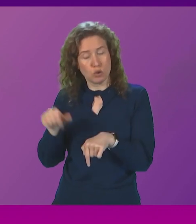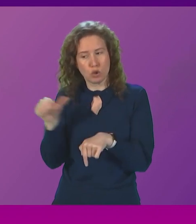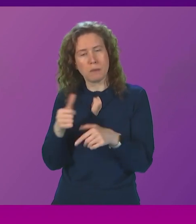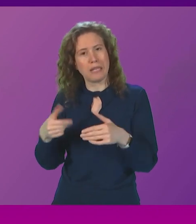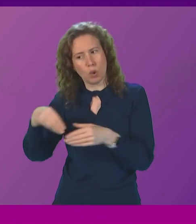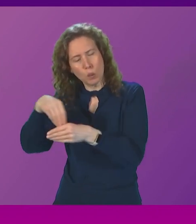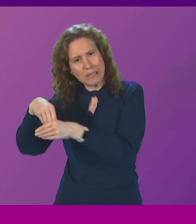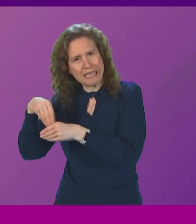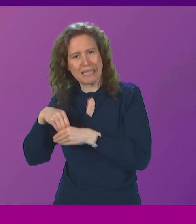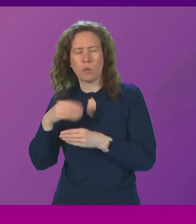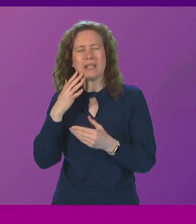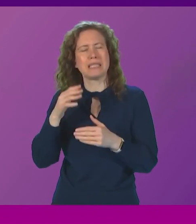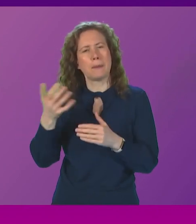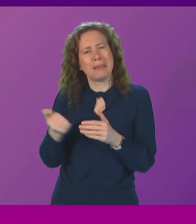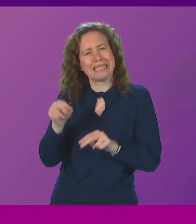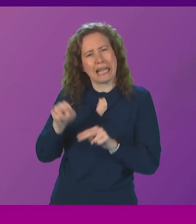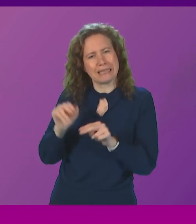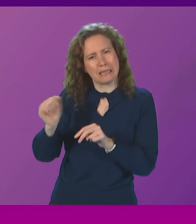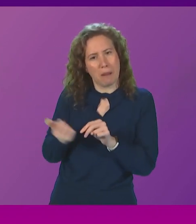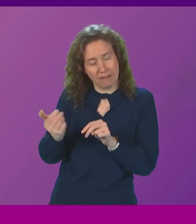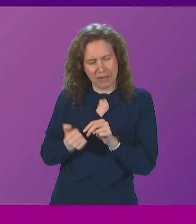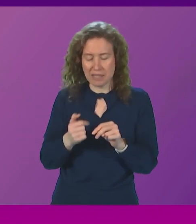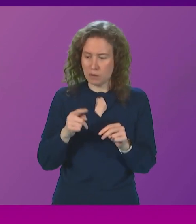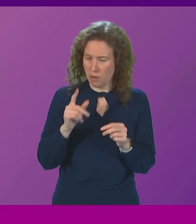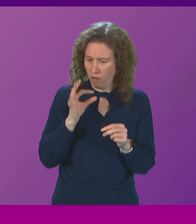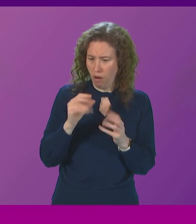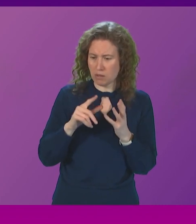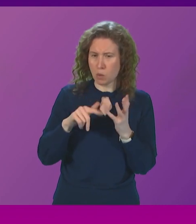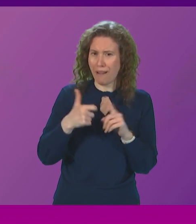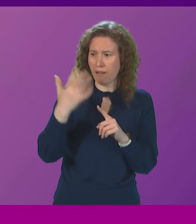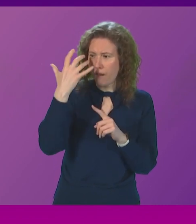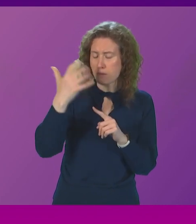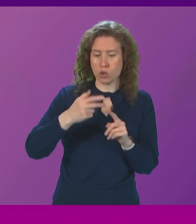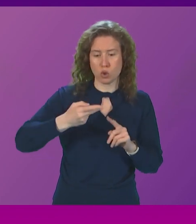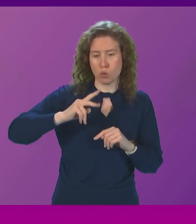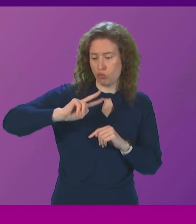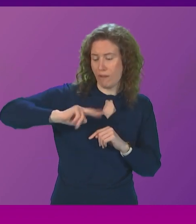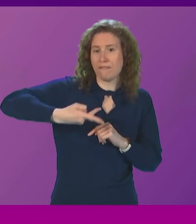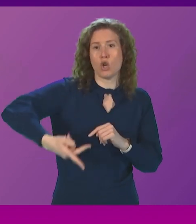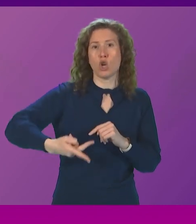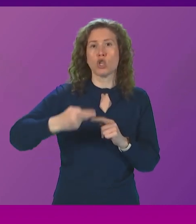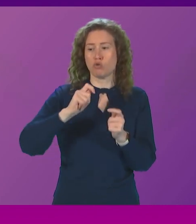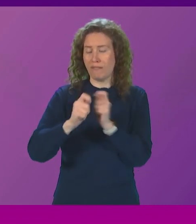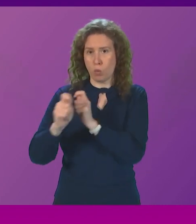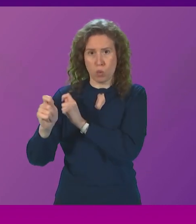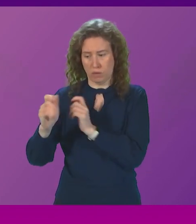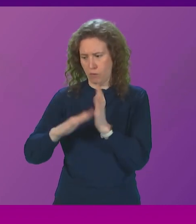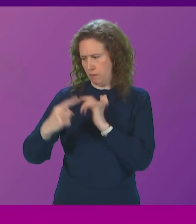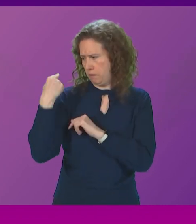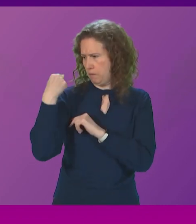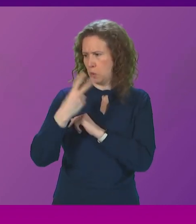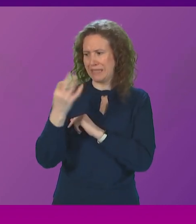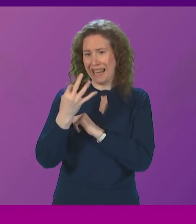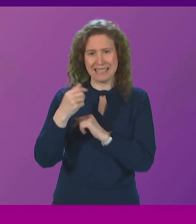government to reverse key reforms introduced since 2015 this would put £780 million